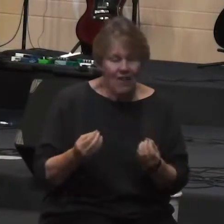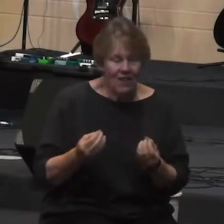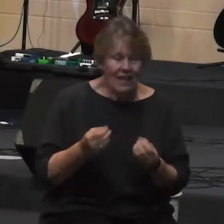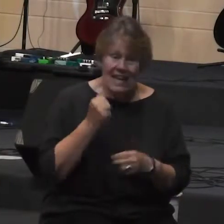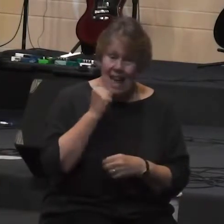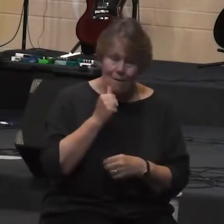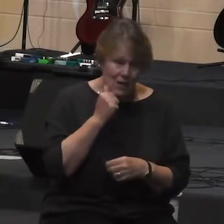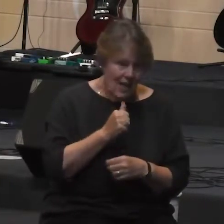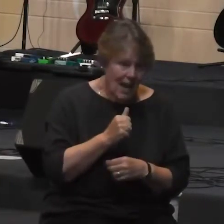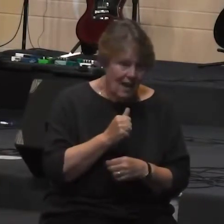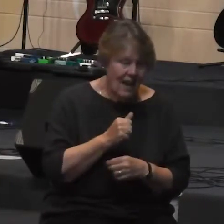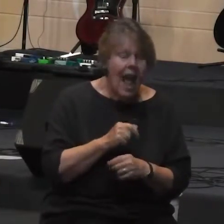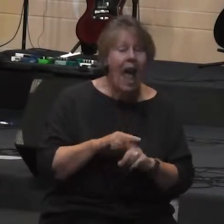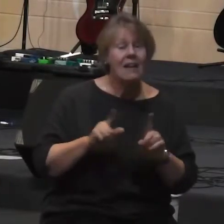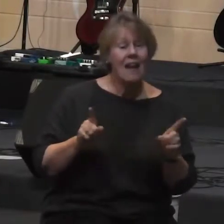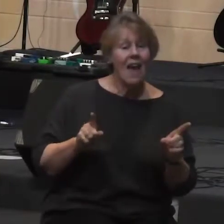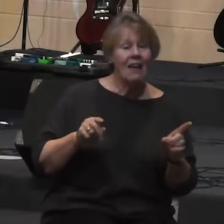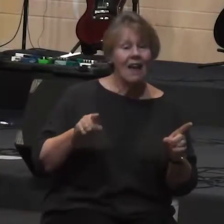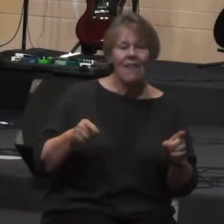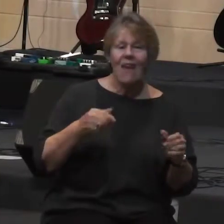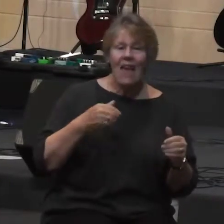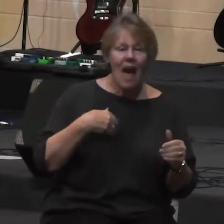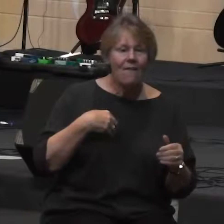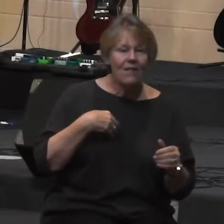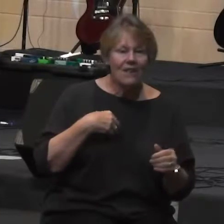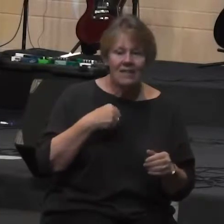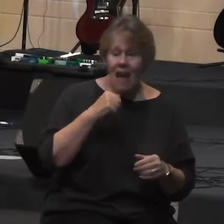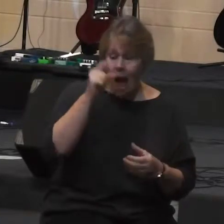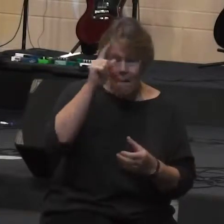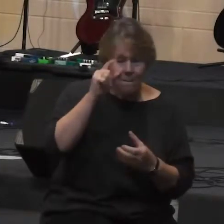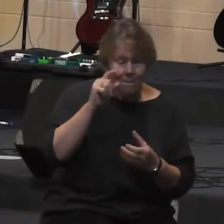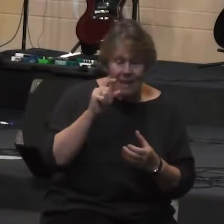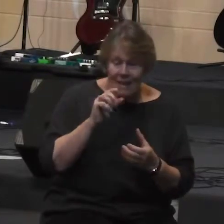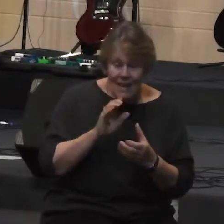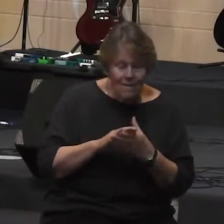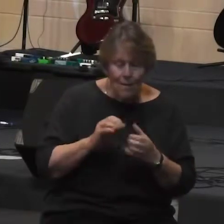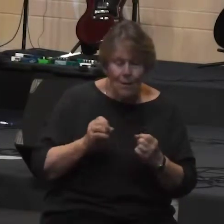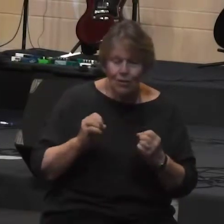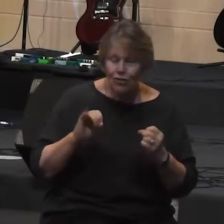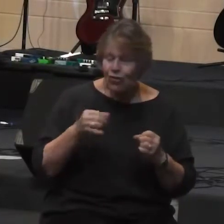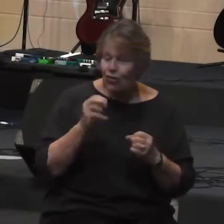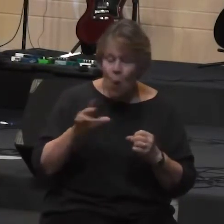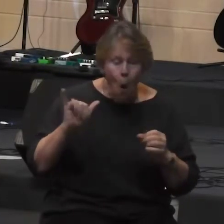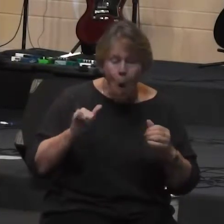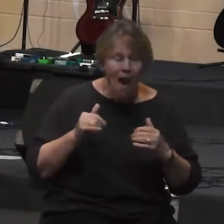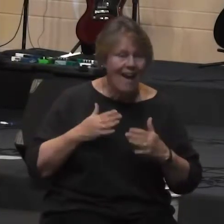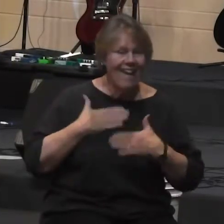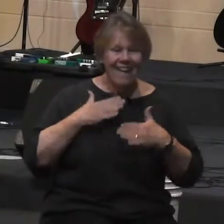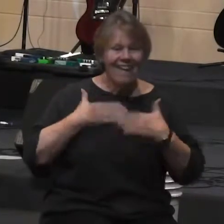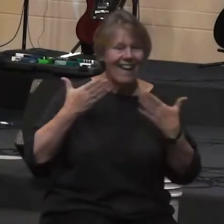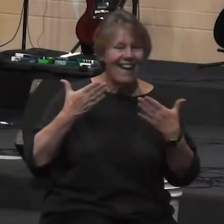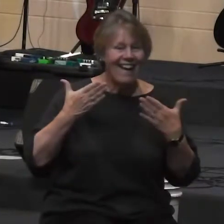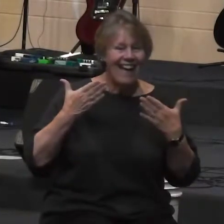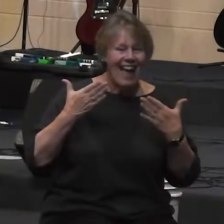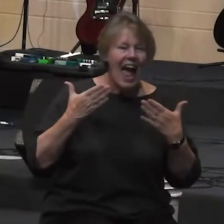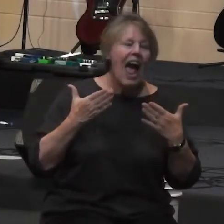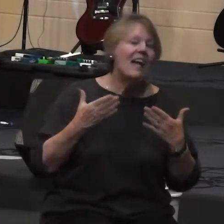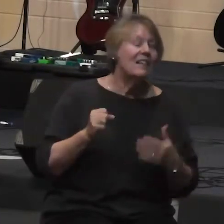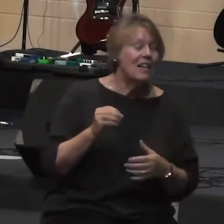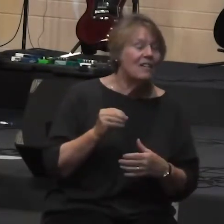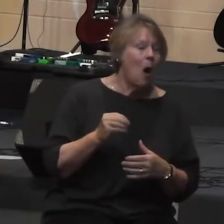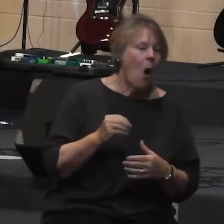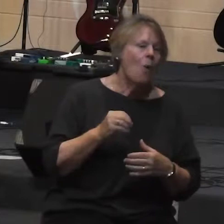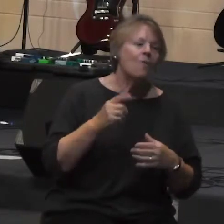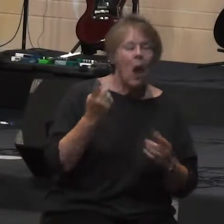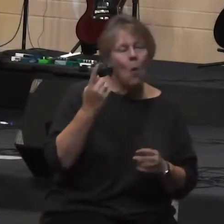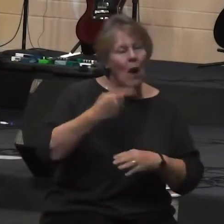such unbelievable joy and you just fall in love with these kids and so the person tells the story and there was one day where they were talking with one of the kids that they'd sort